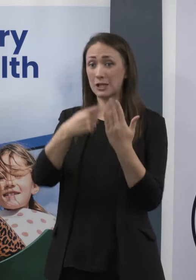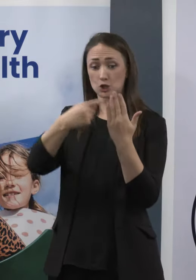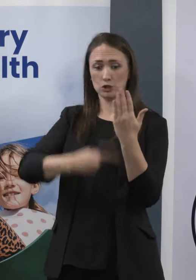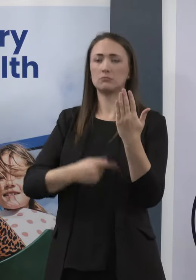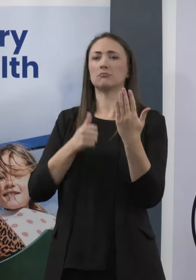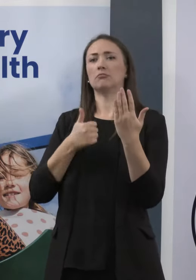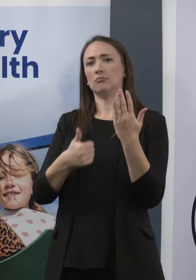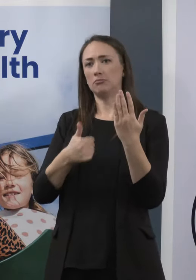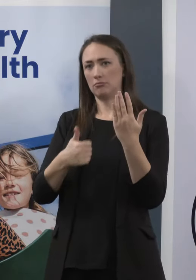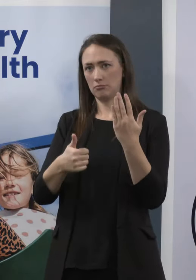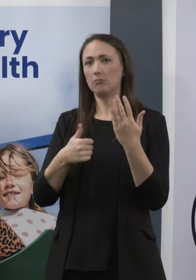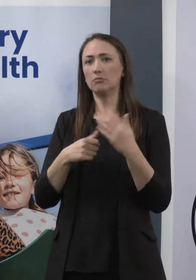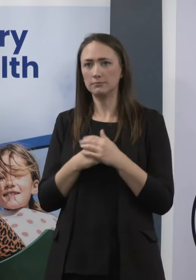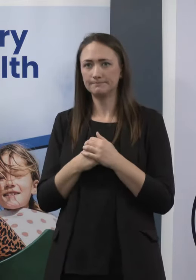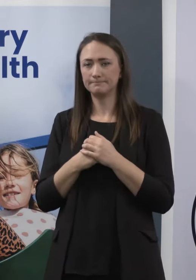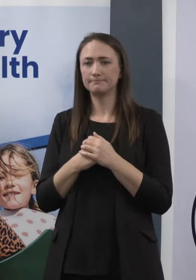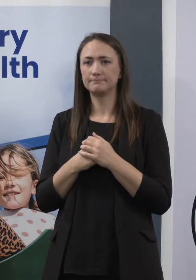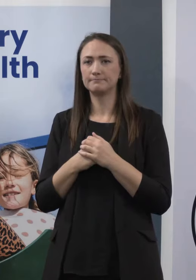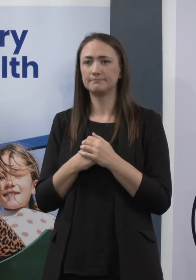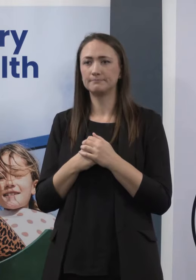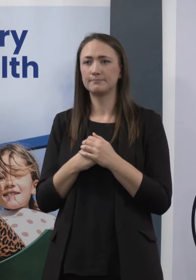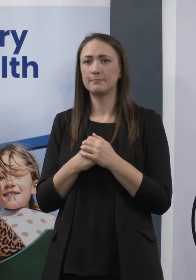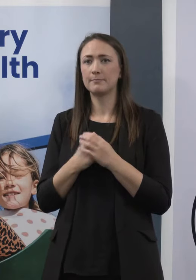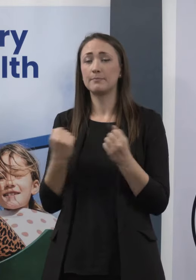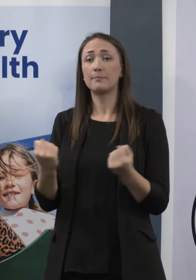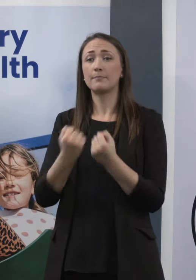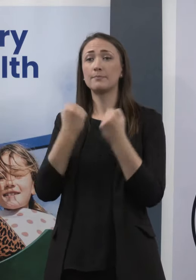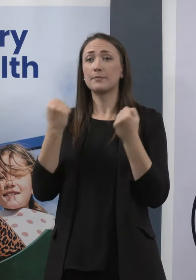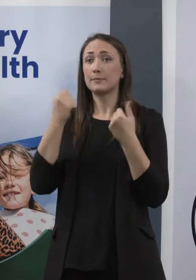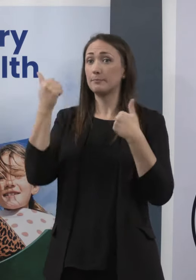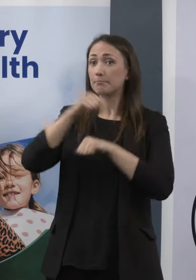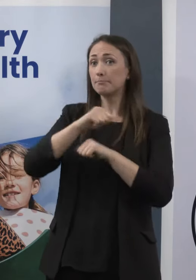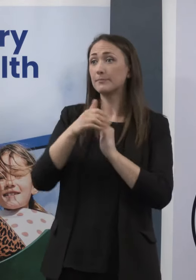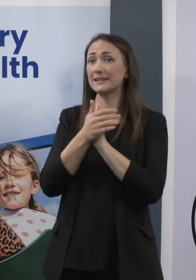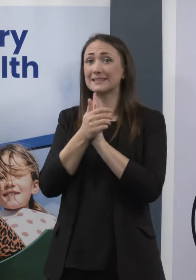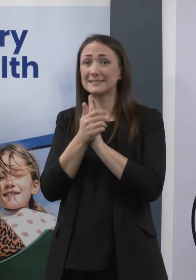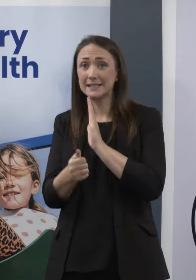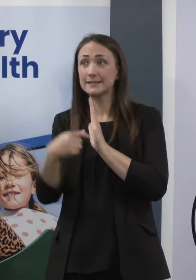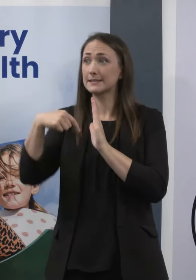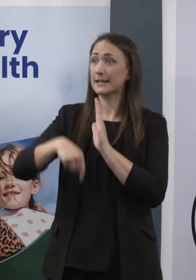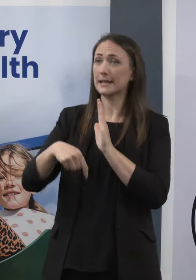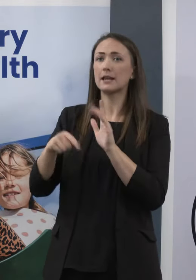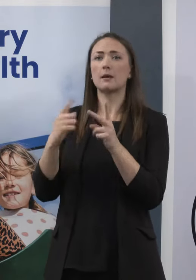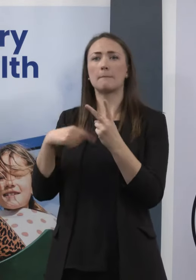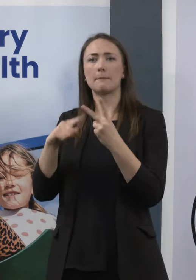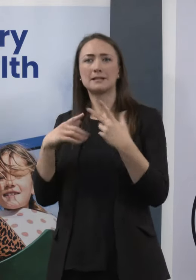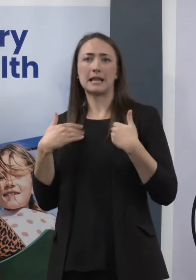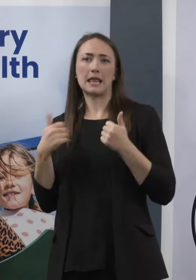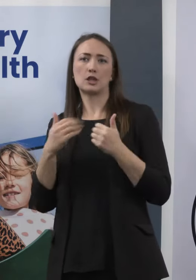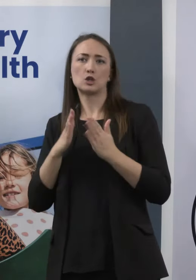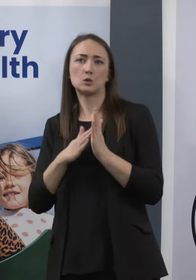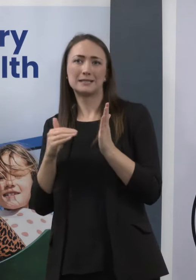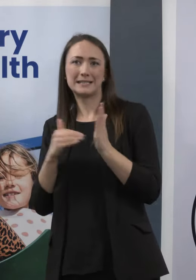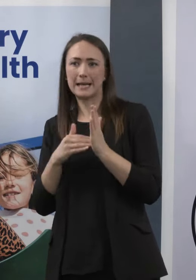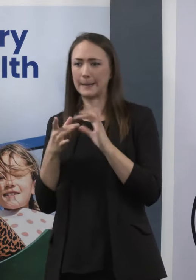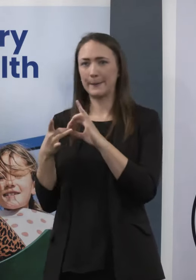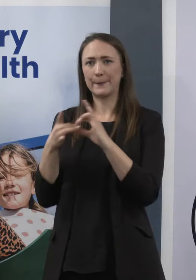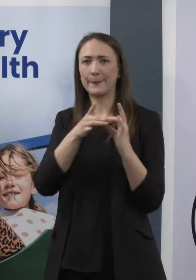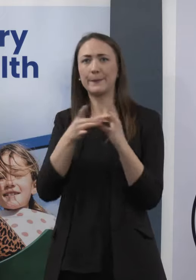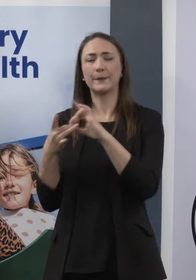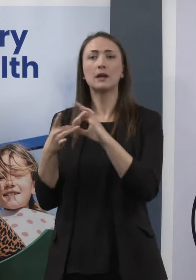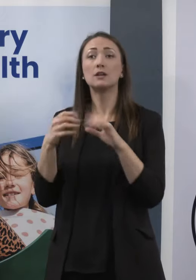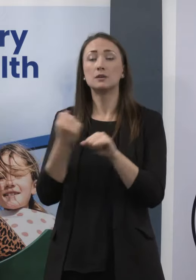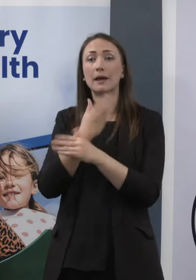We've strengthened our testing expertise here in the Ministry, and alongside Health New Zealand. We're working with our labs to